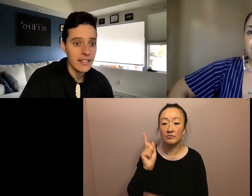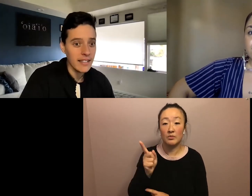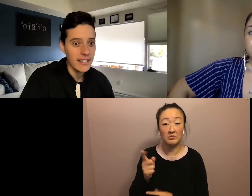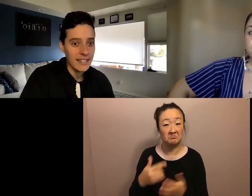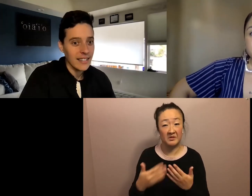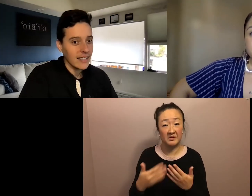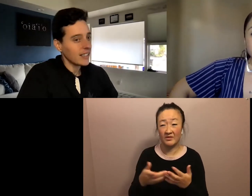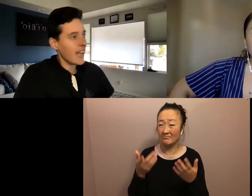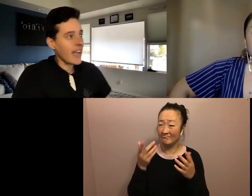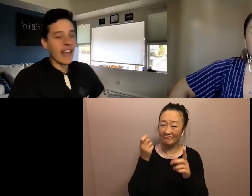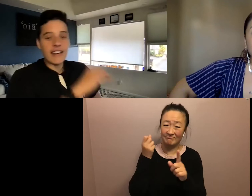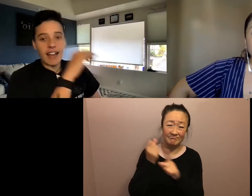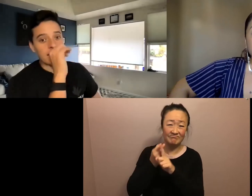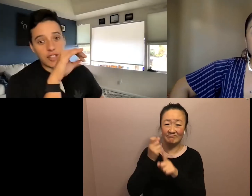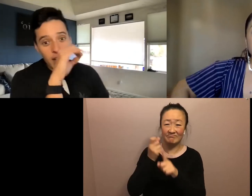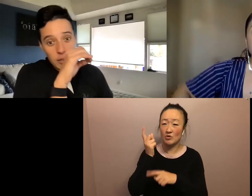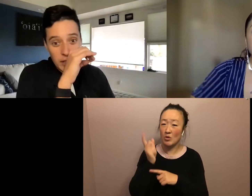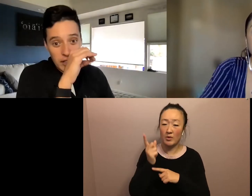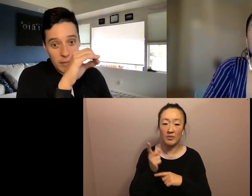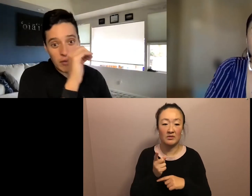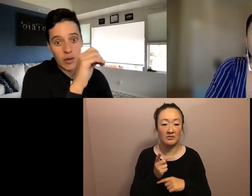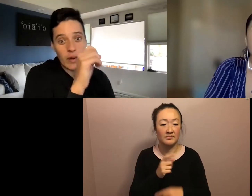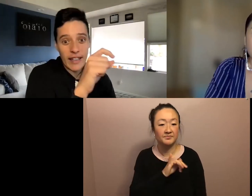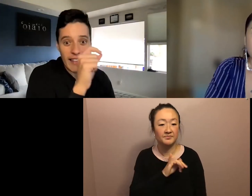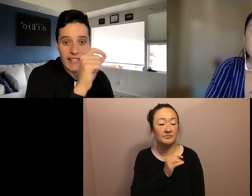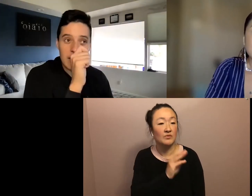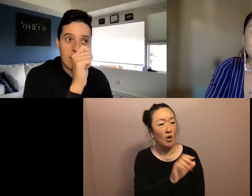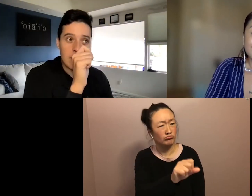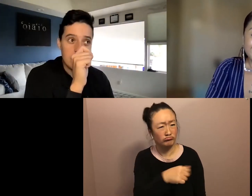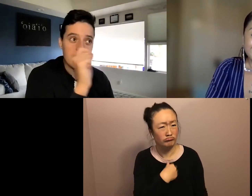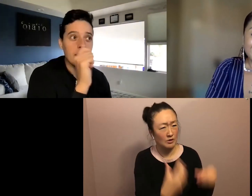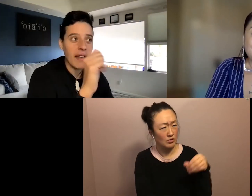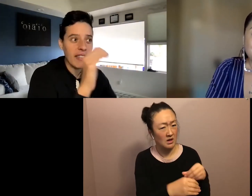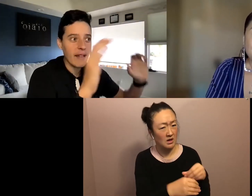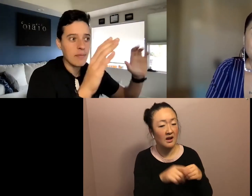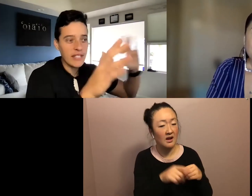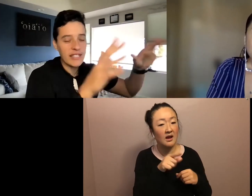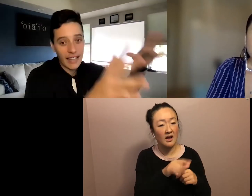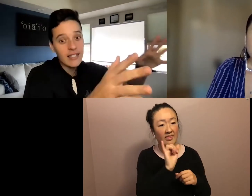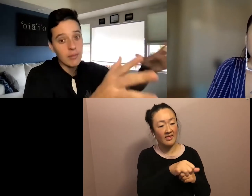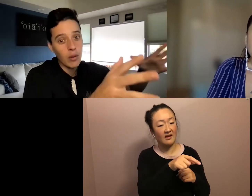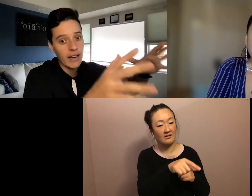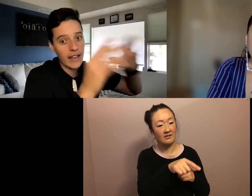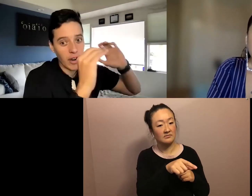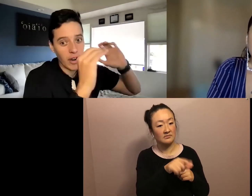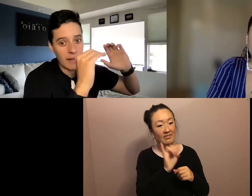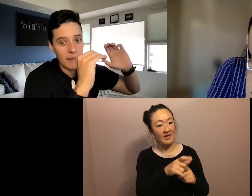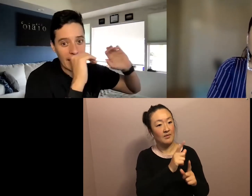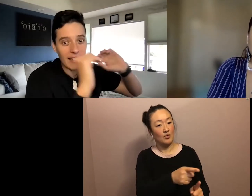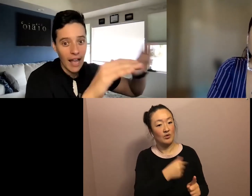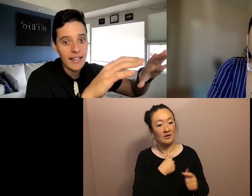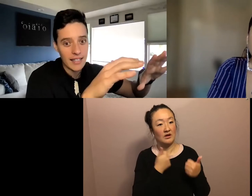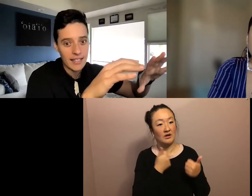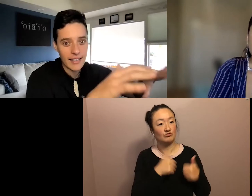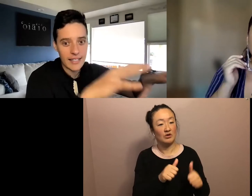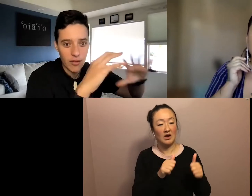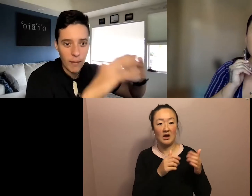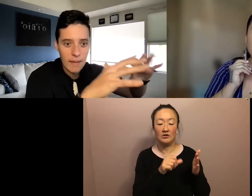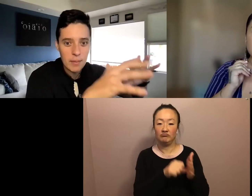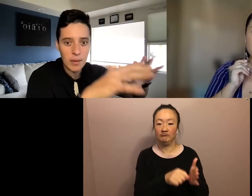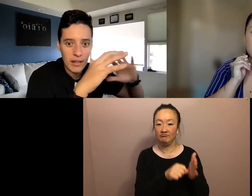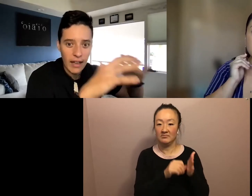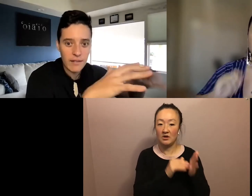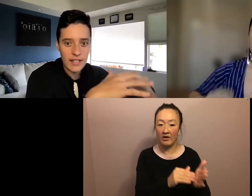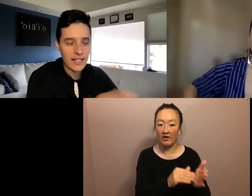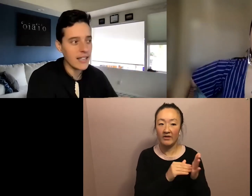Yeah. And, and sorry, I just want to jump in real quick. And just by that, this is, that's the point I try to make a lot these days and